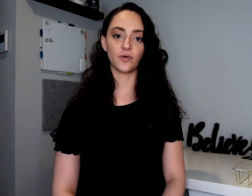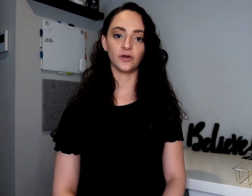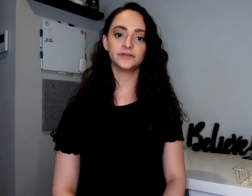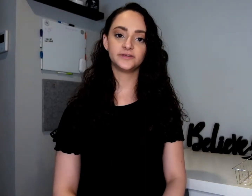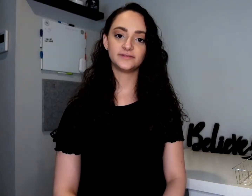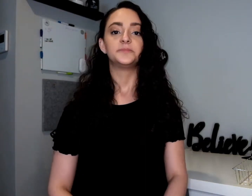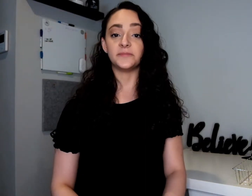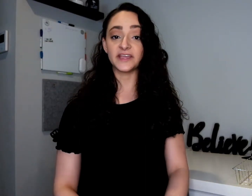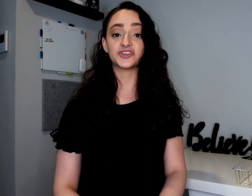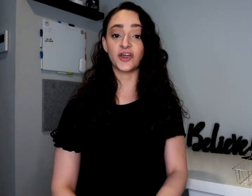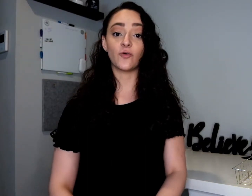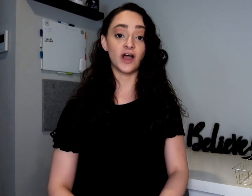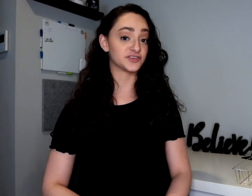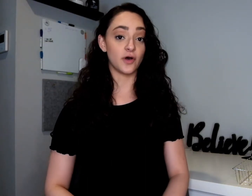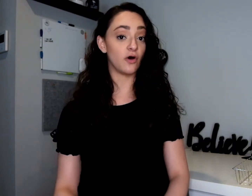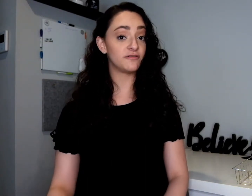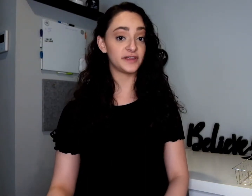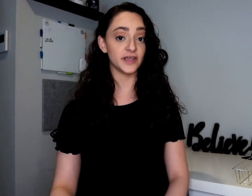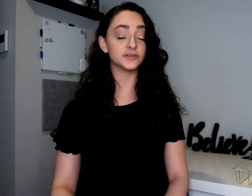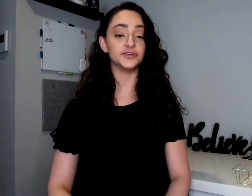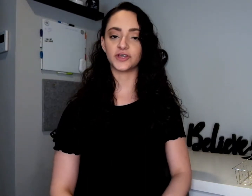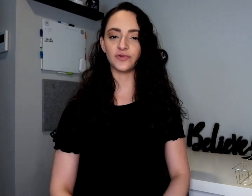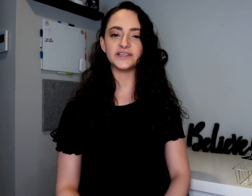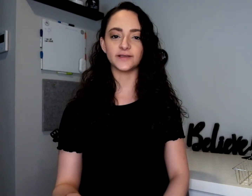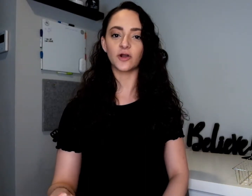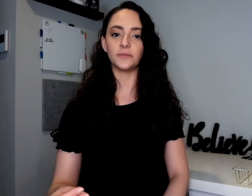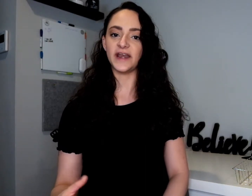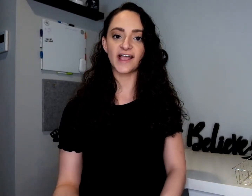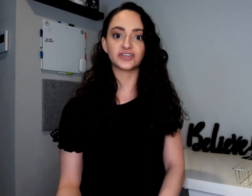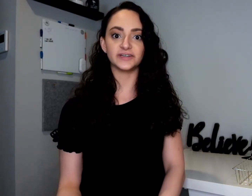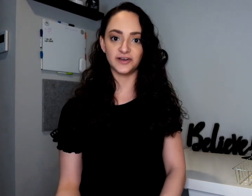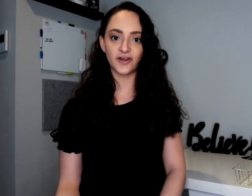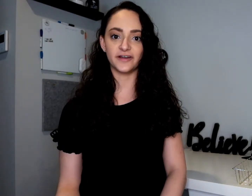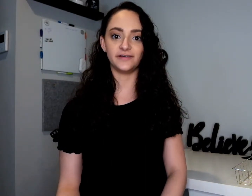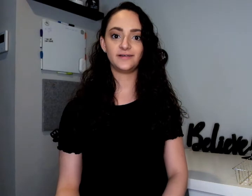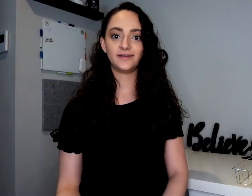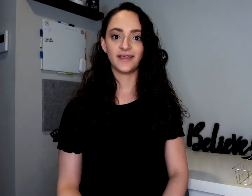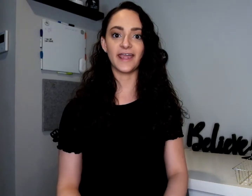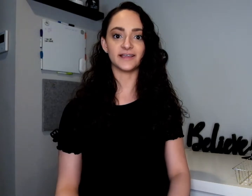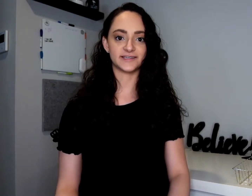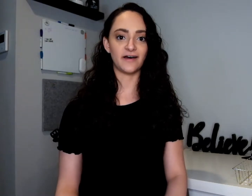world, but make sure to watch the whole video so you can really soak up and actually learn ASL.